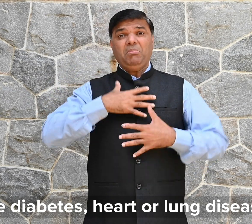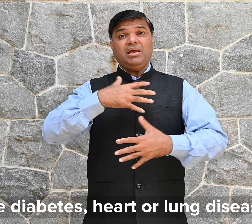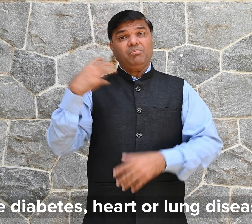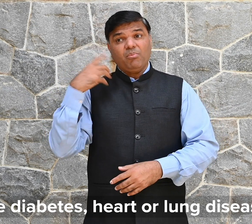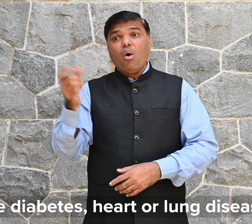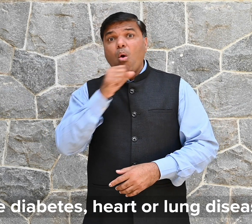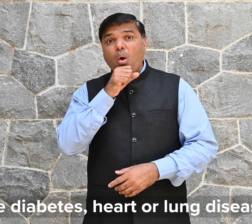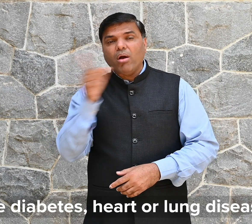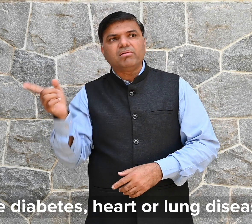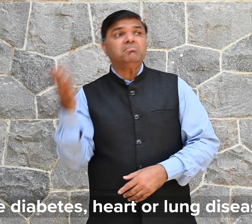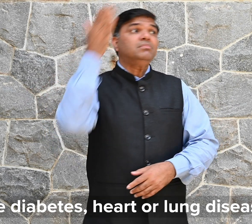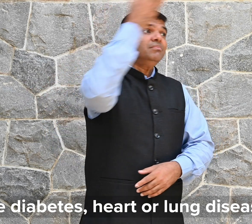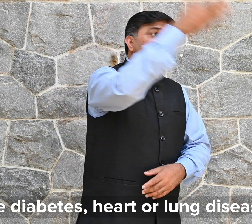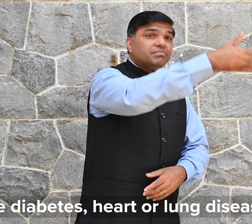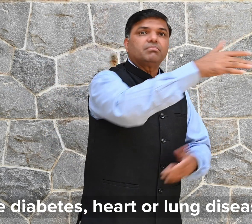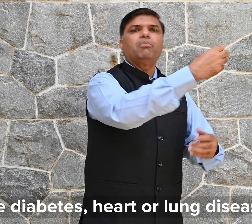heart or lung related diseases.